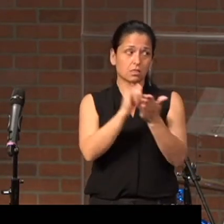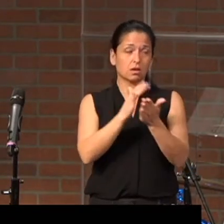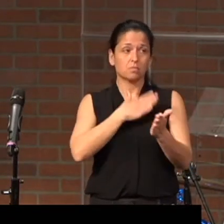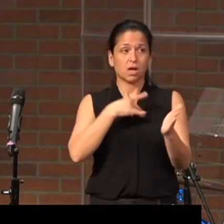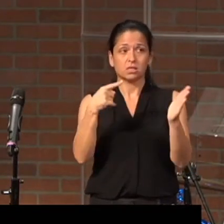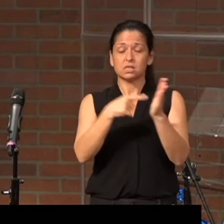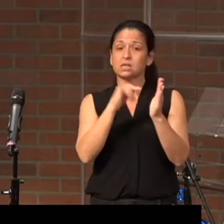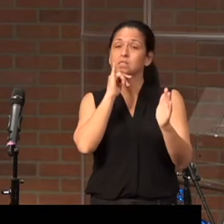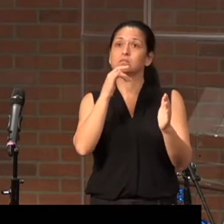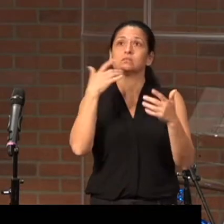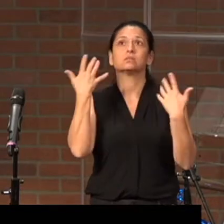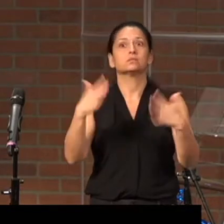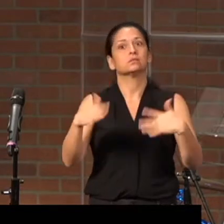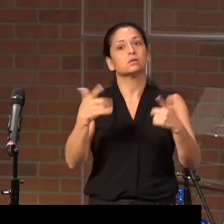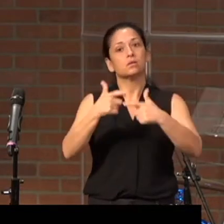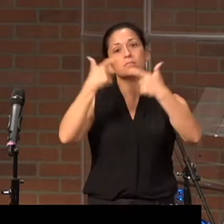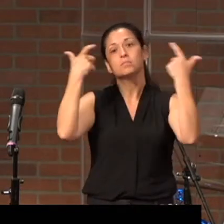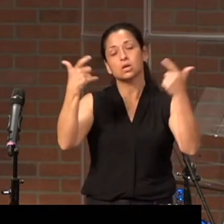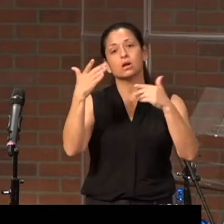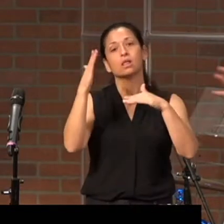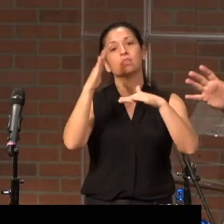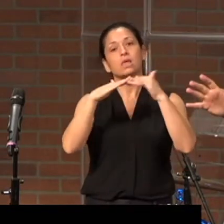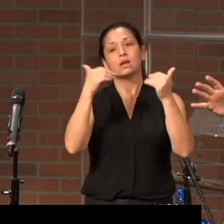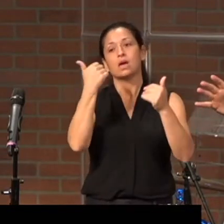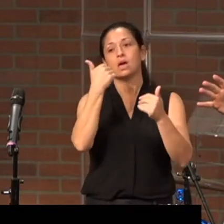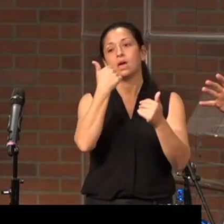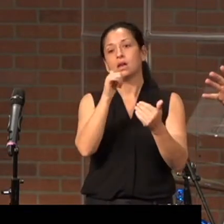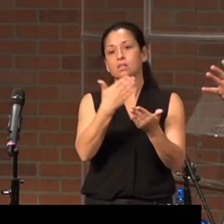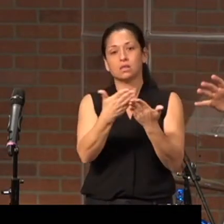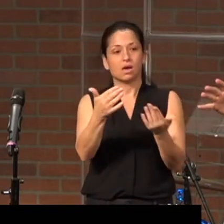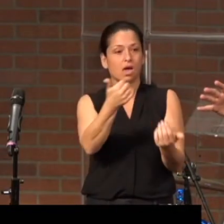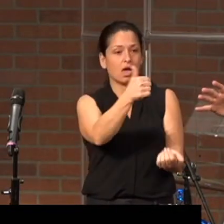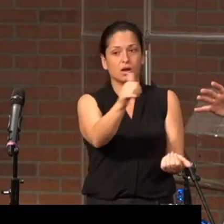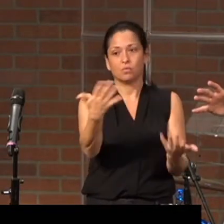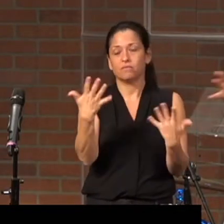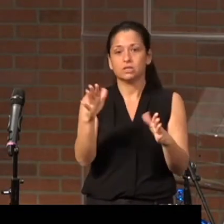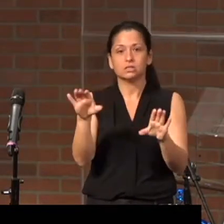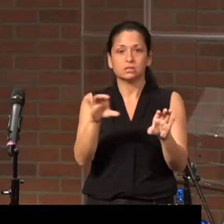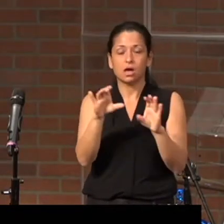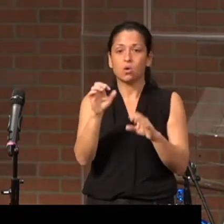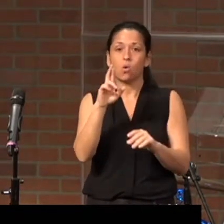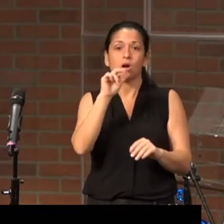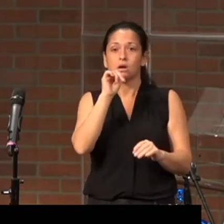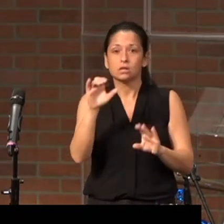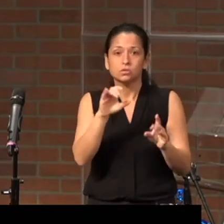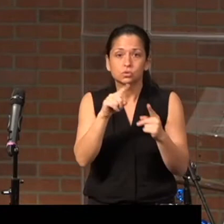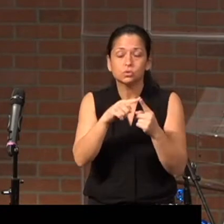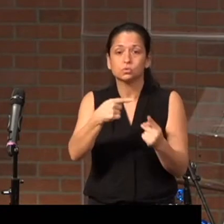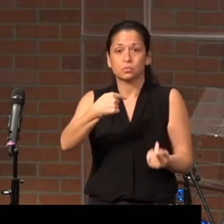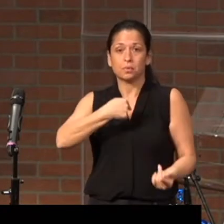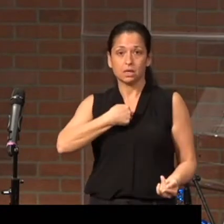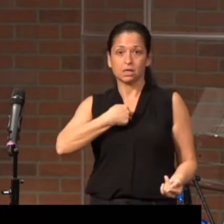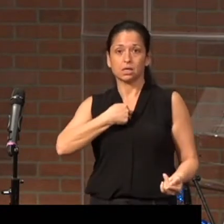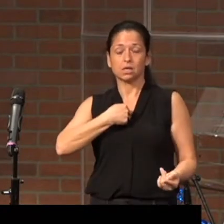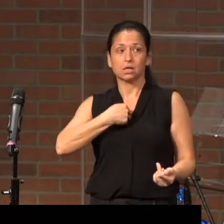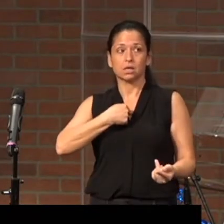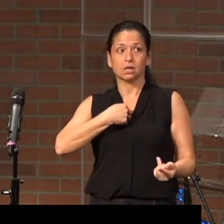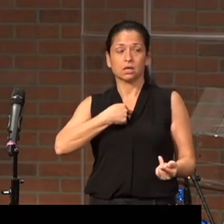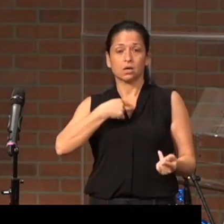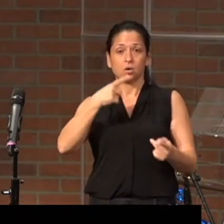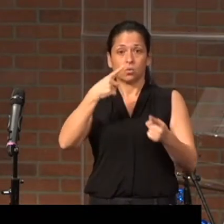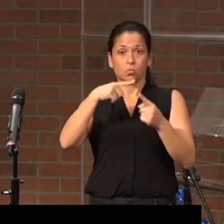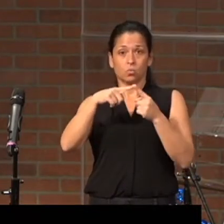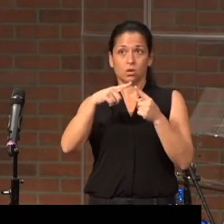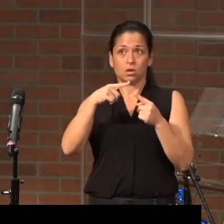debt is way bigger than anything anybody has done or not done to me when it comes to me and